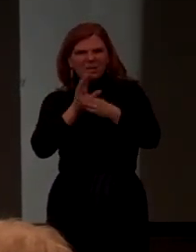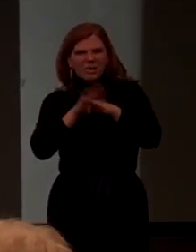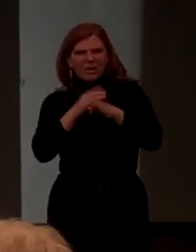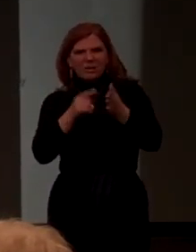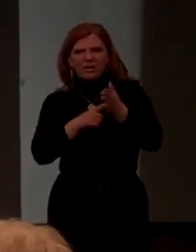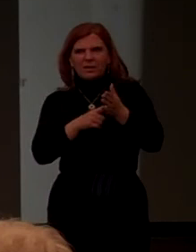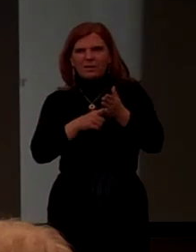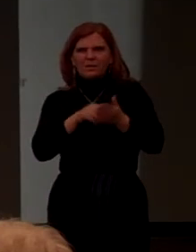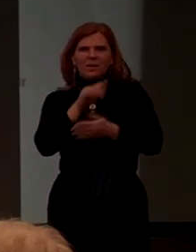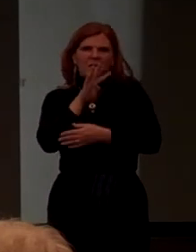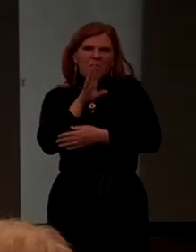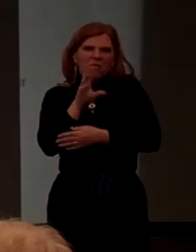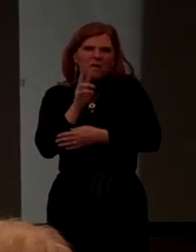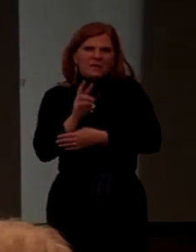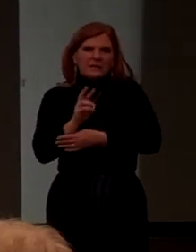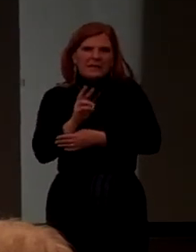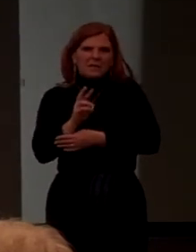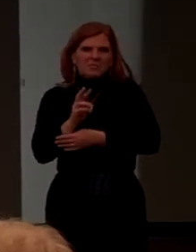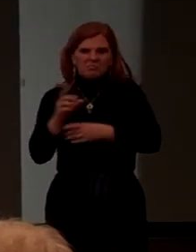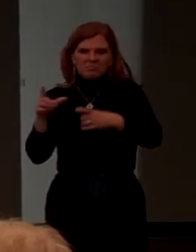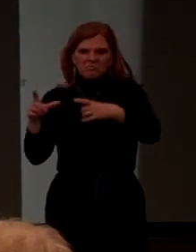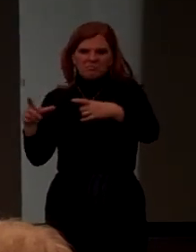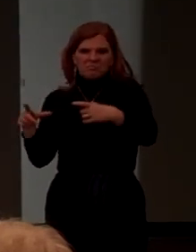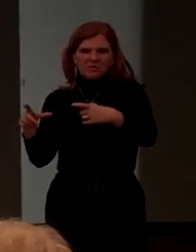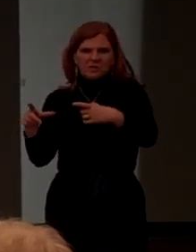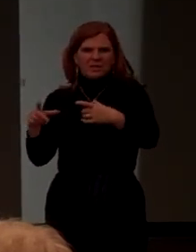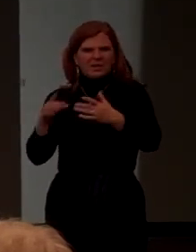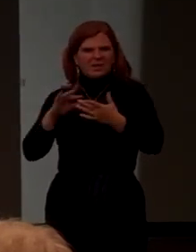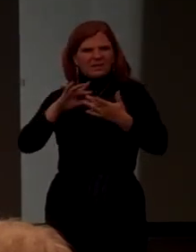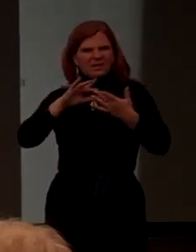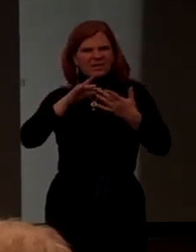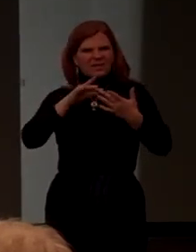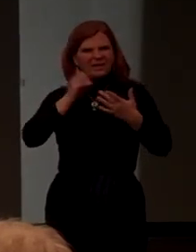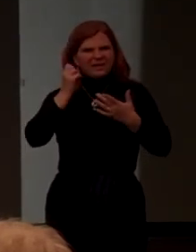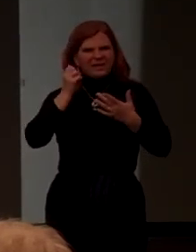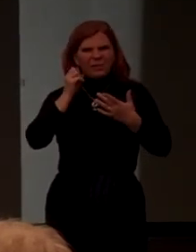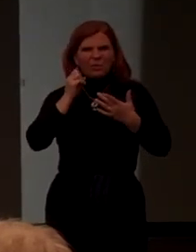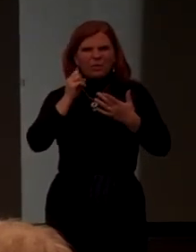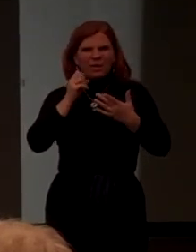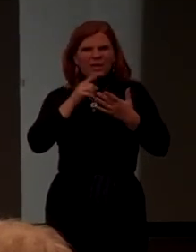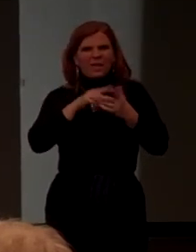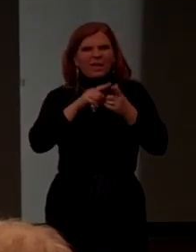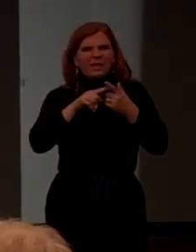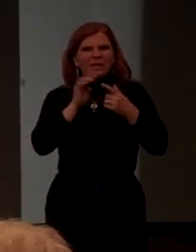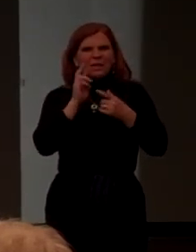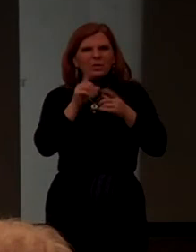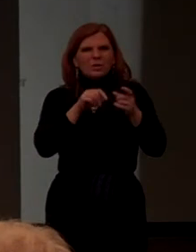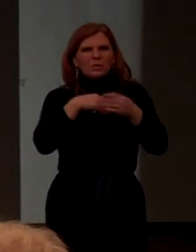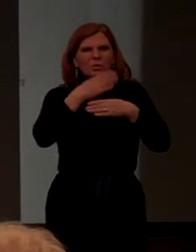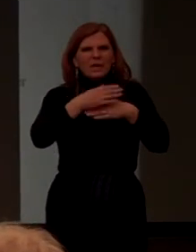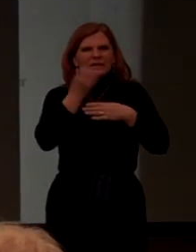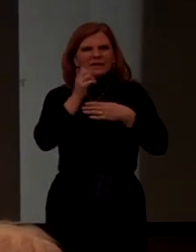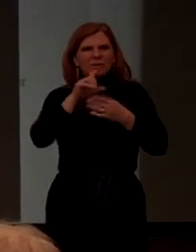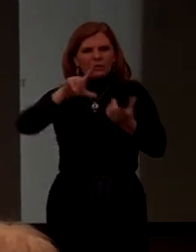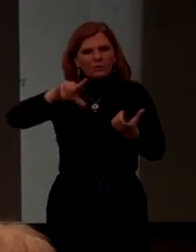this side? I said, four, five, or six. And then he said, well, what do you do then? I said, you have to flip it over.